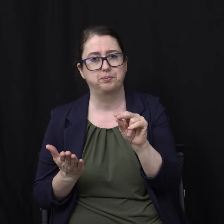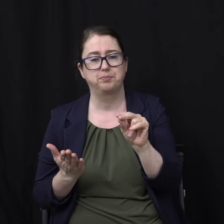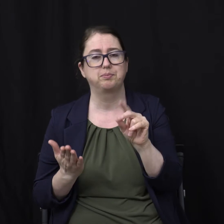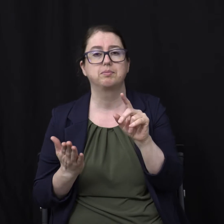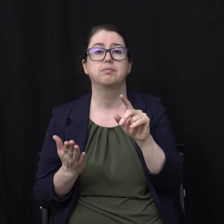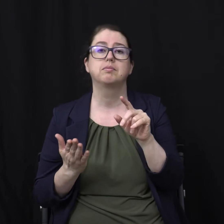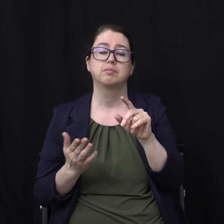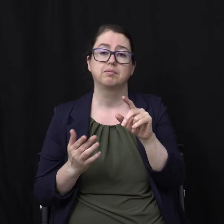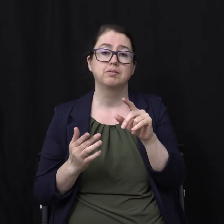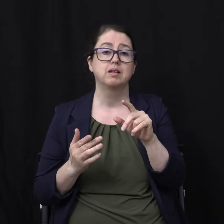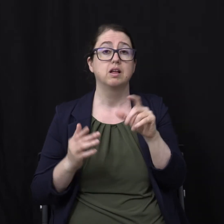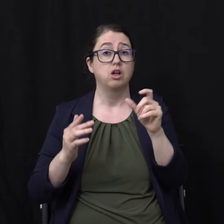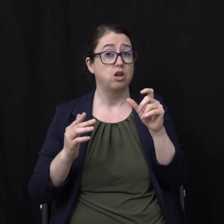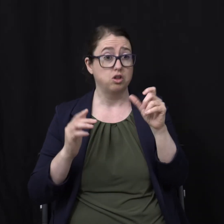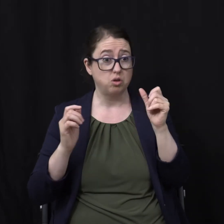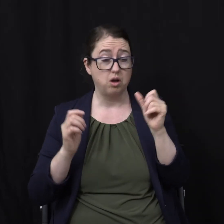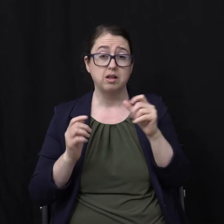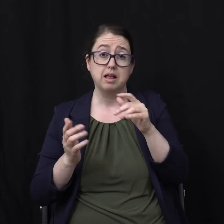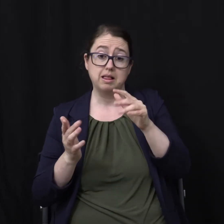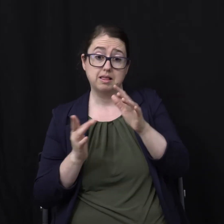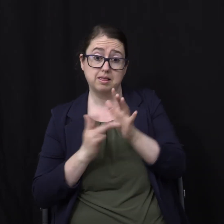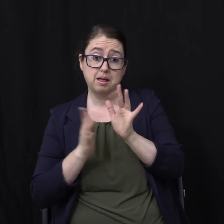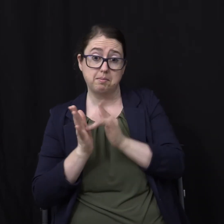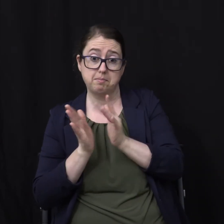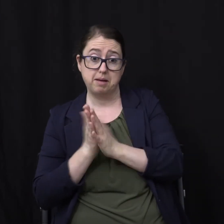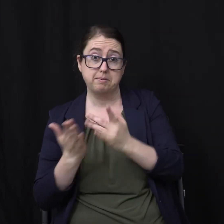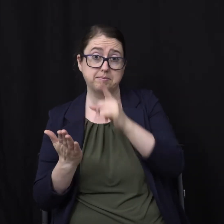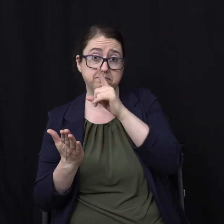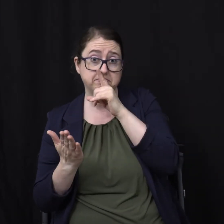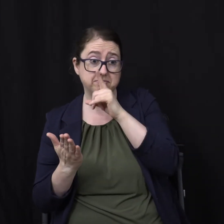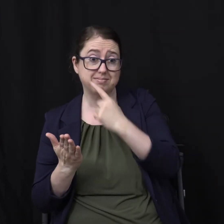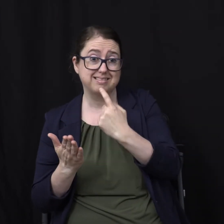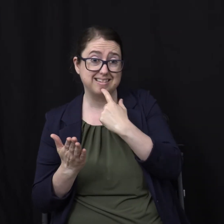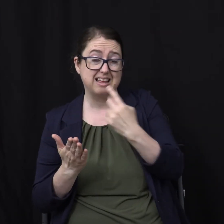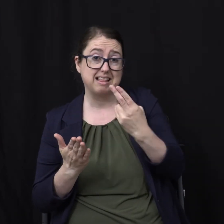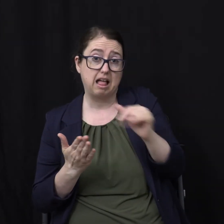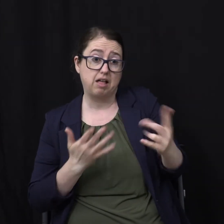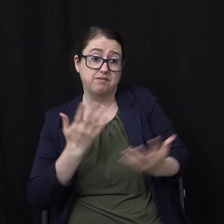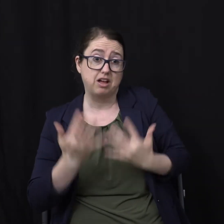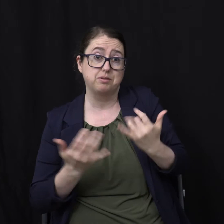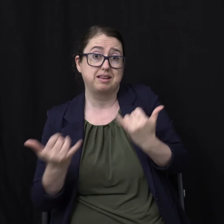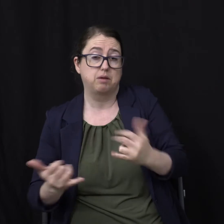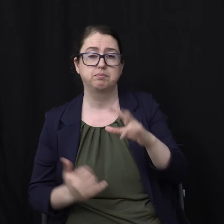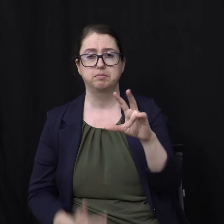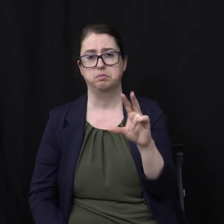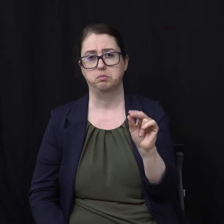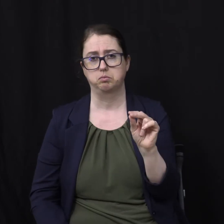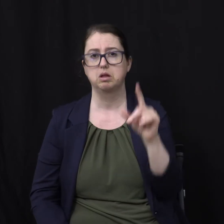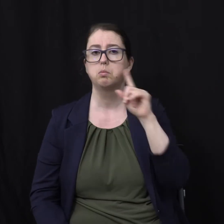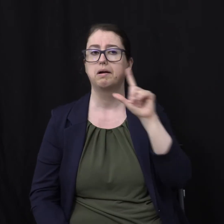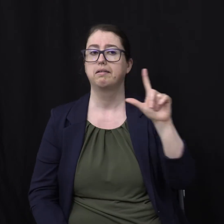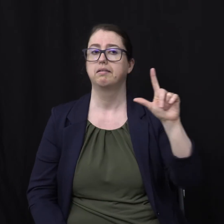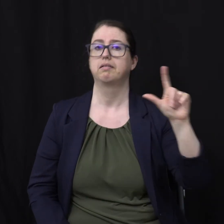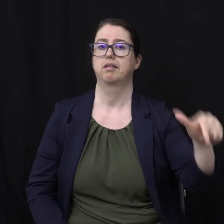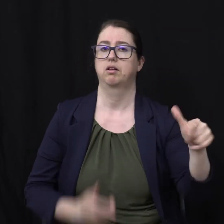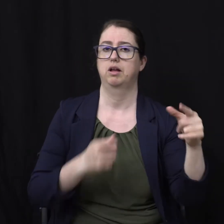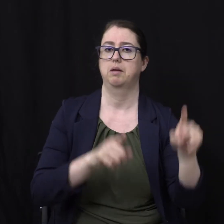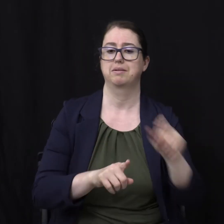is burning In hell right now Yet It is coming It is real It is literal But it is yet Future As Jesus said